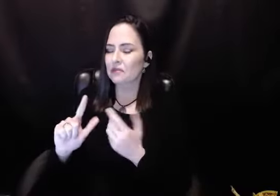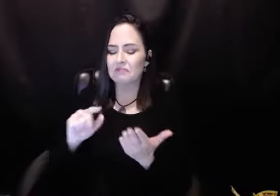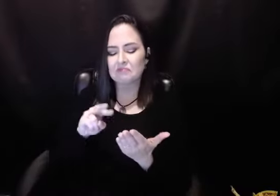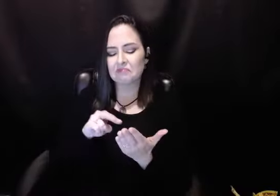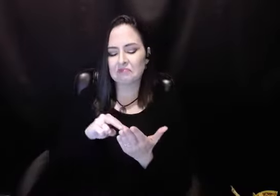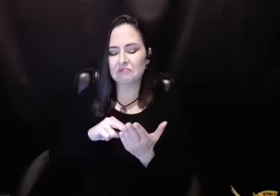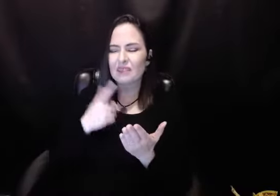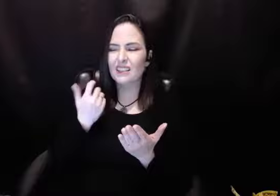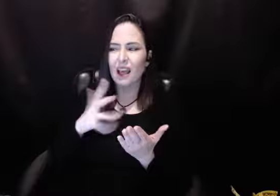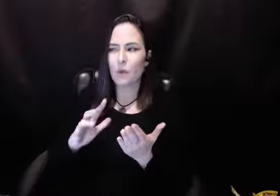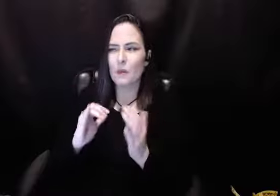list of things I hate about Ethel.